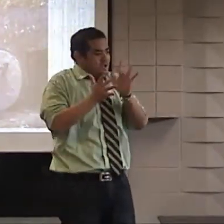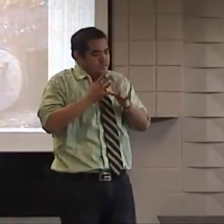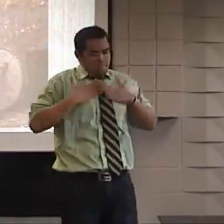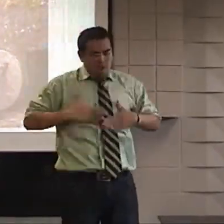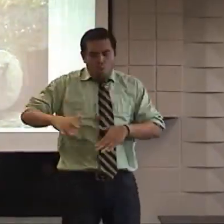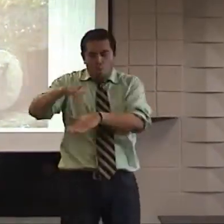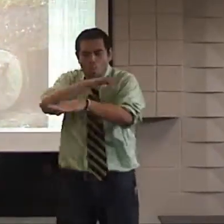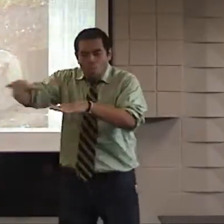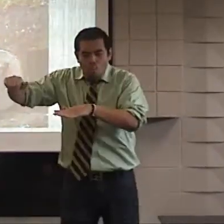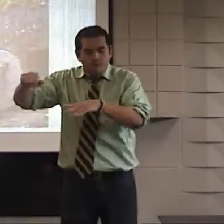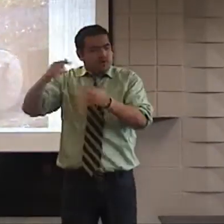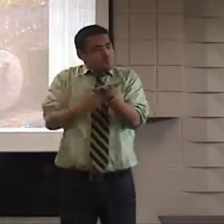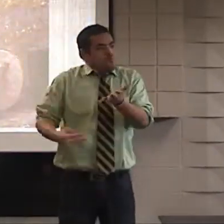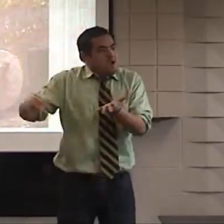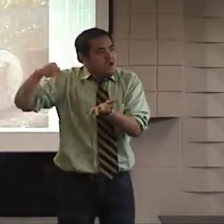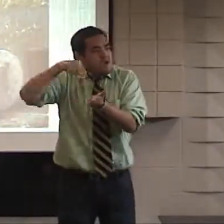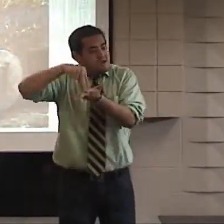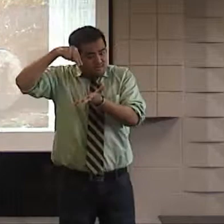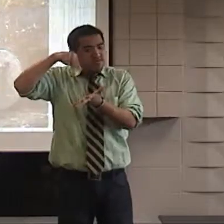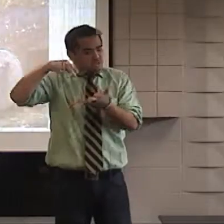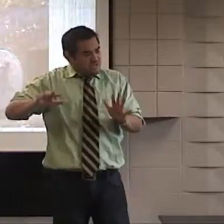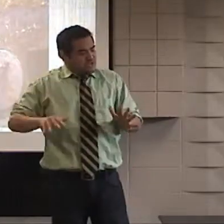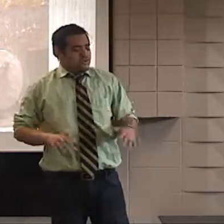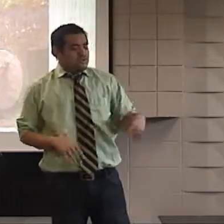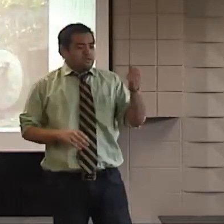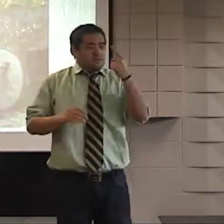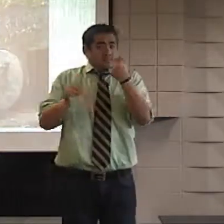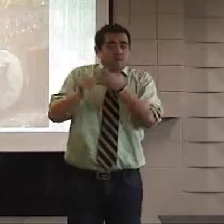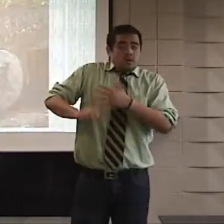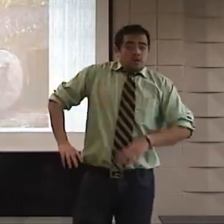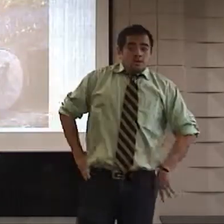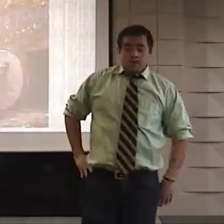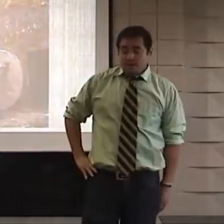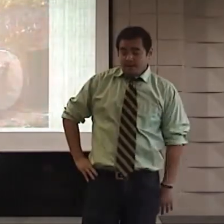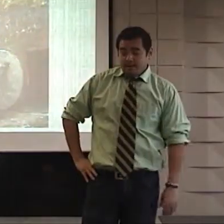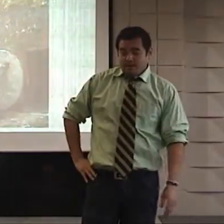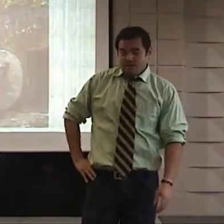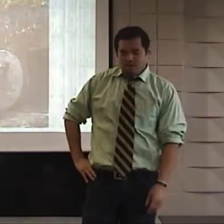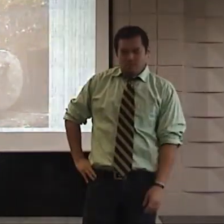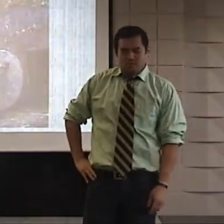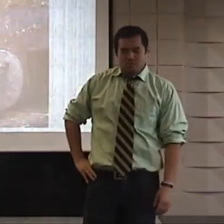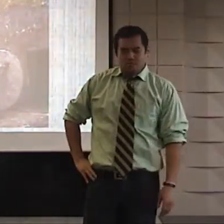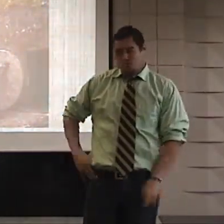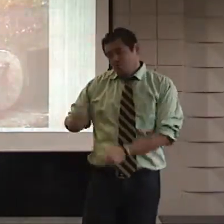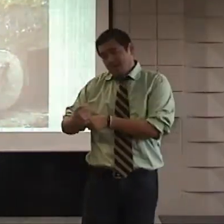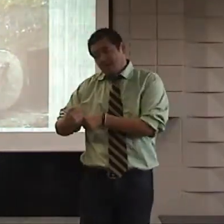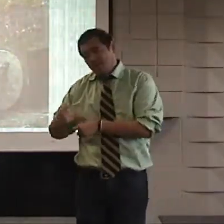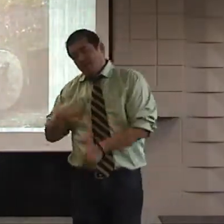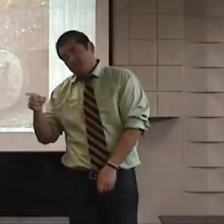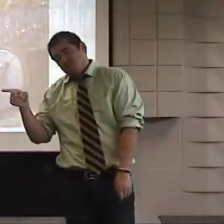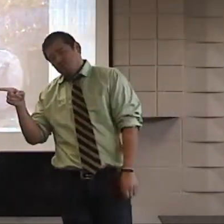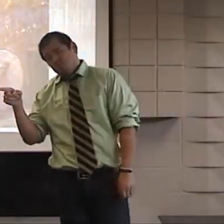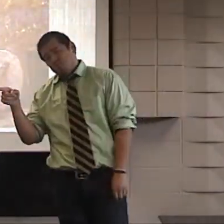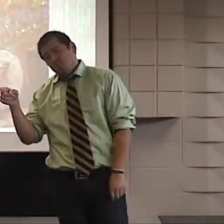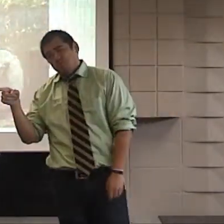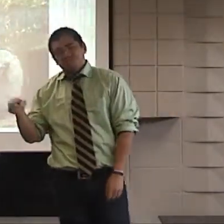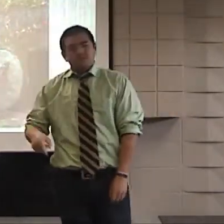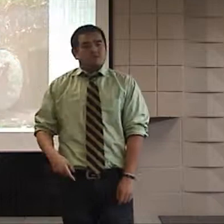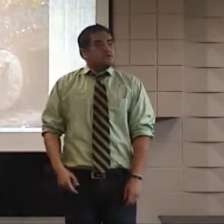disciples what they had seen about Jesus' body being gone and that he was resurrected. The men were not